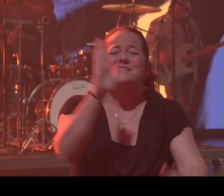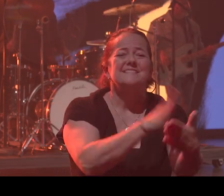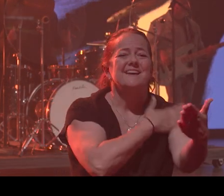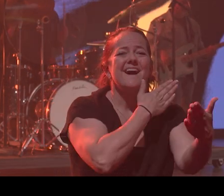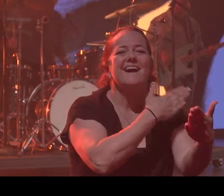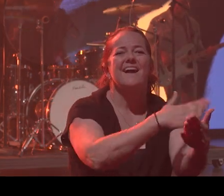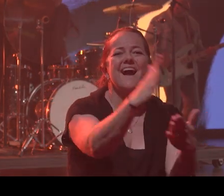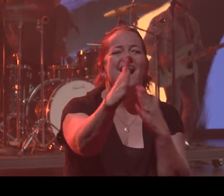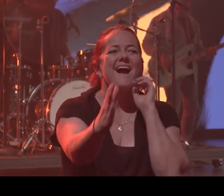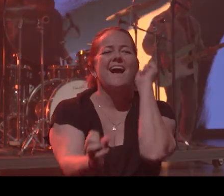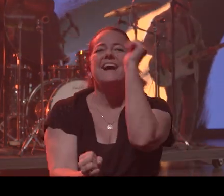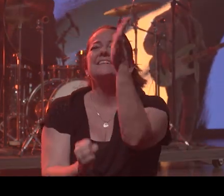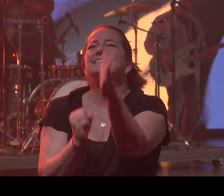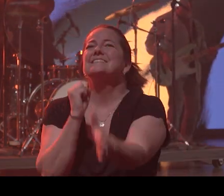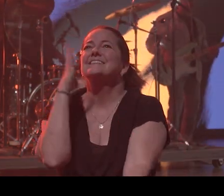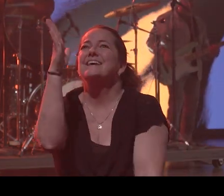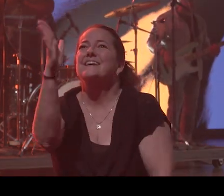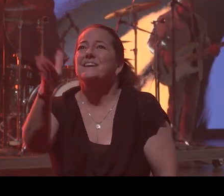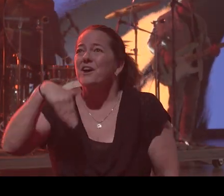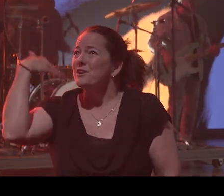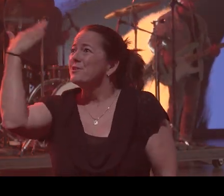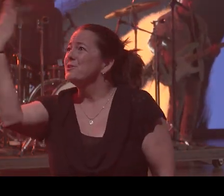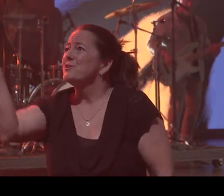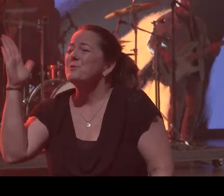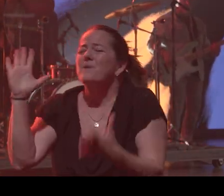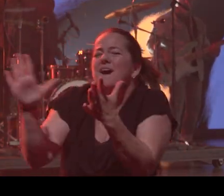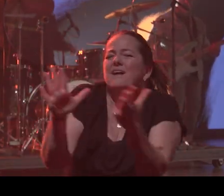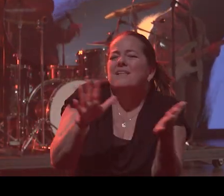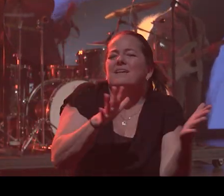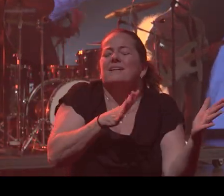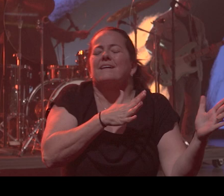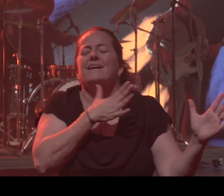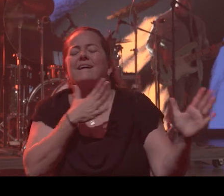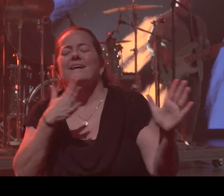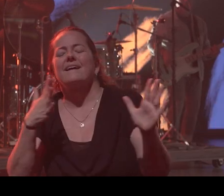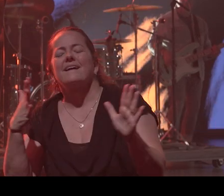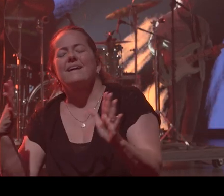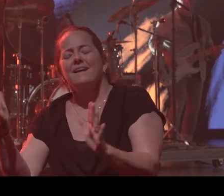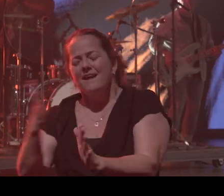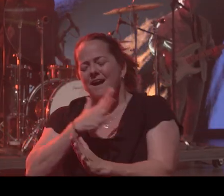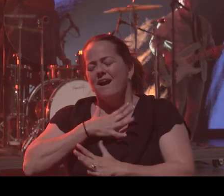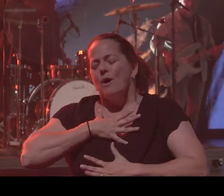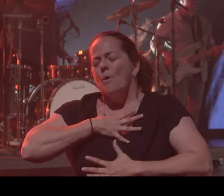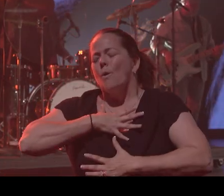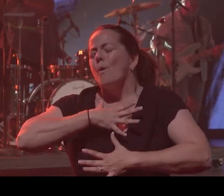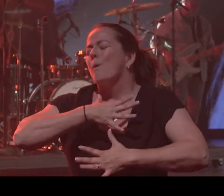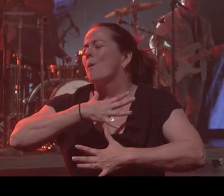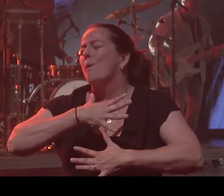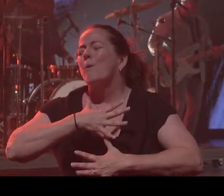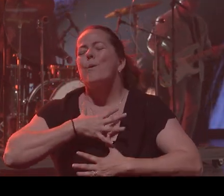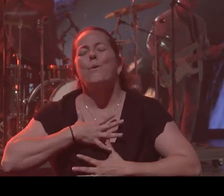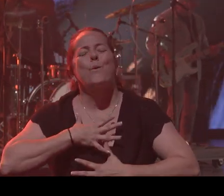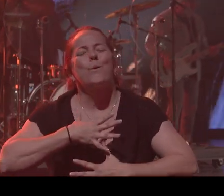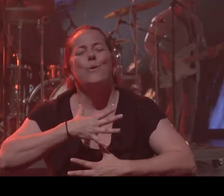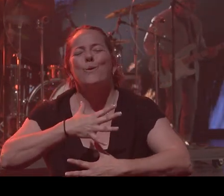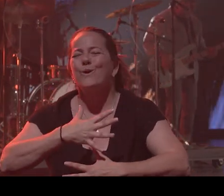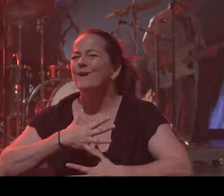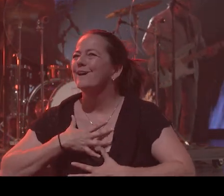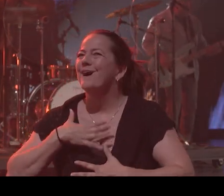I sing. You are the one where I live. Because I know